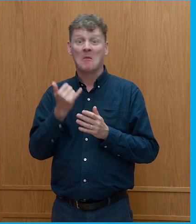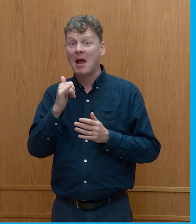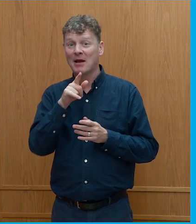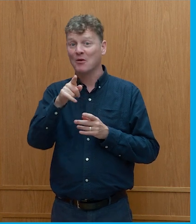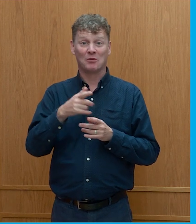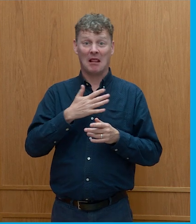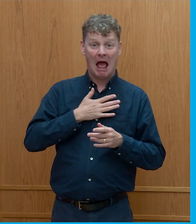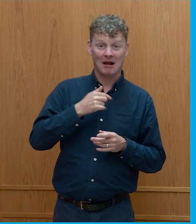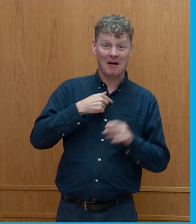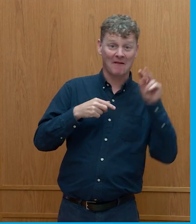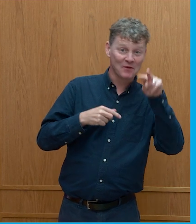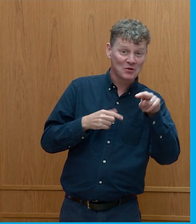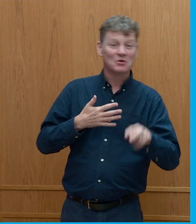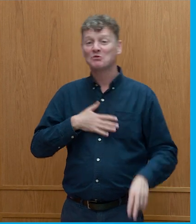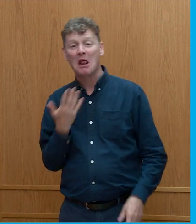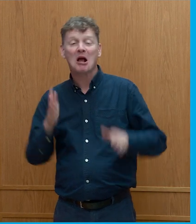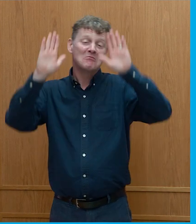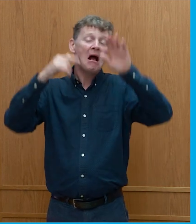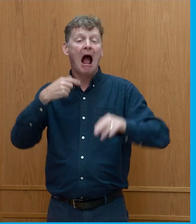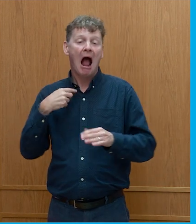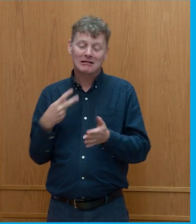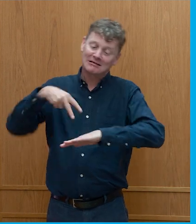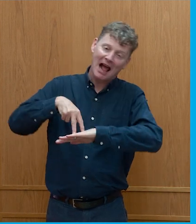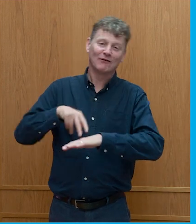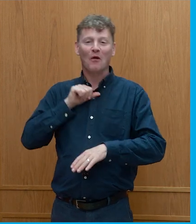opinion but i'll be the lone voice for capitalism